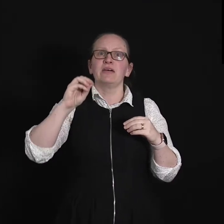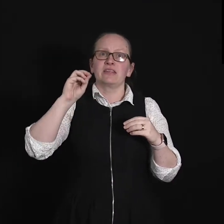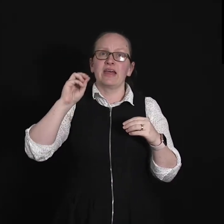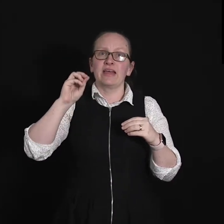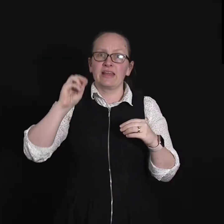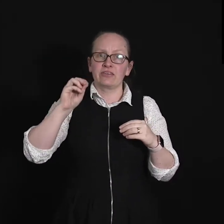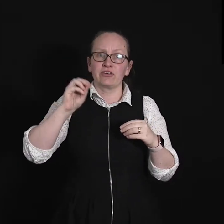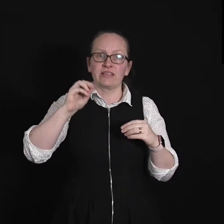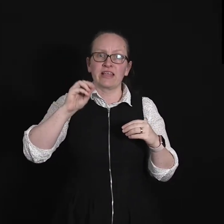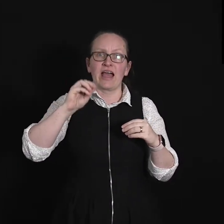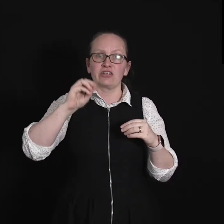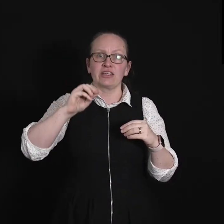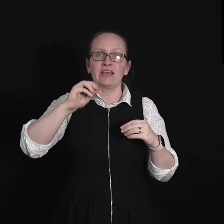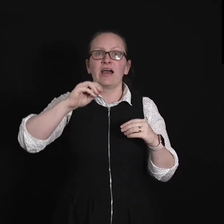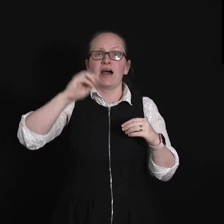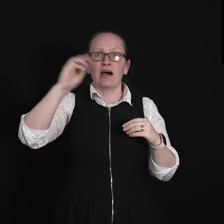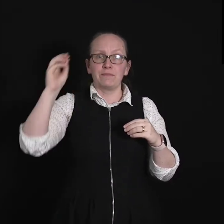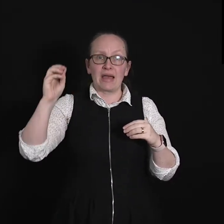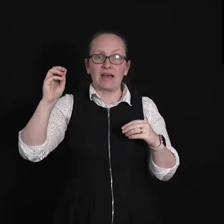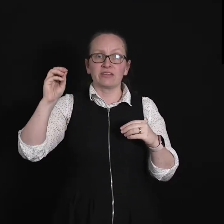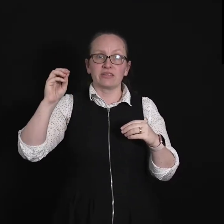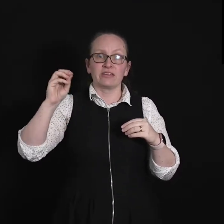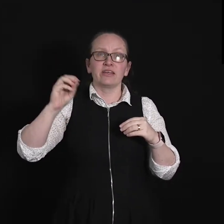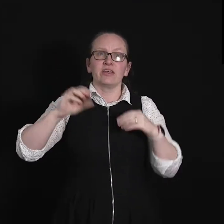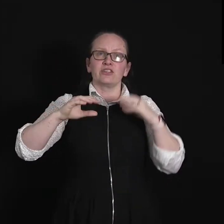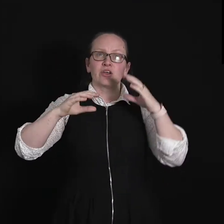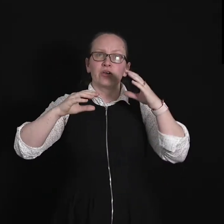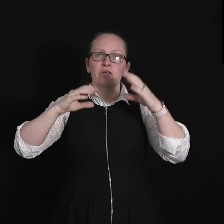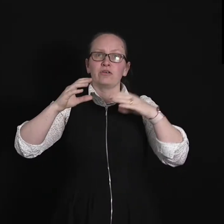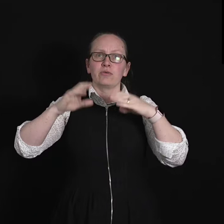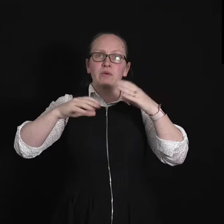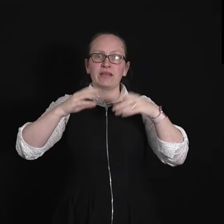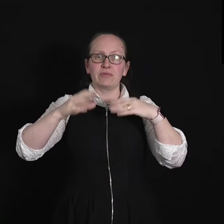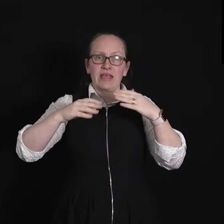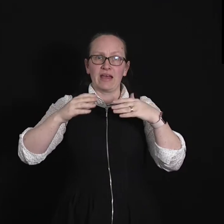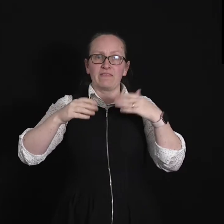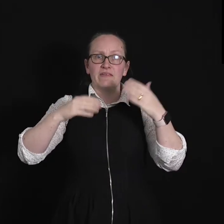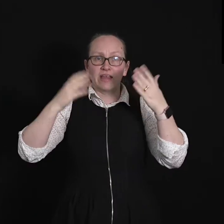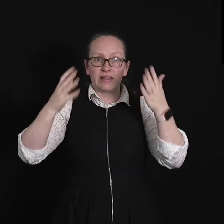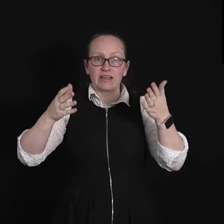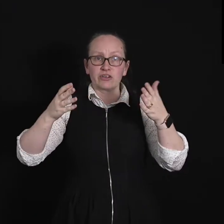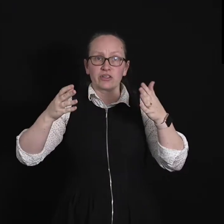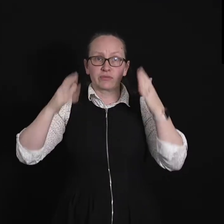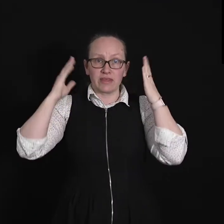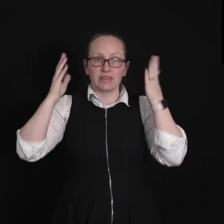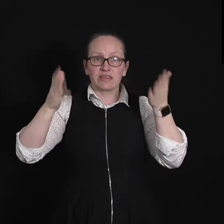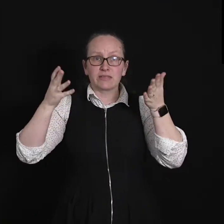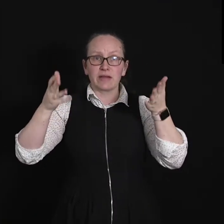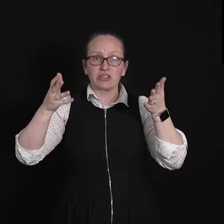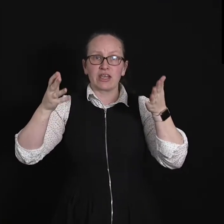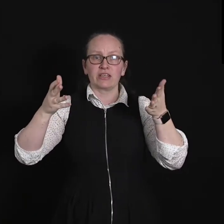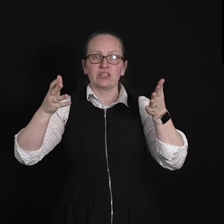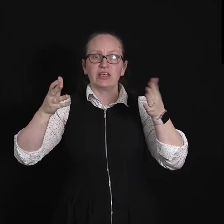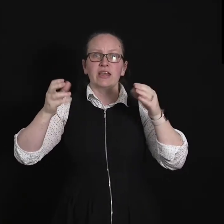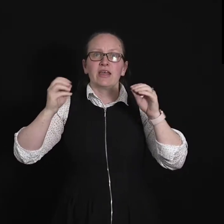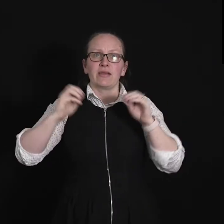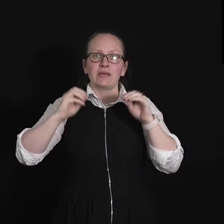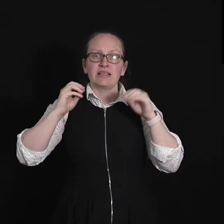that electron is actually unbounded. So when we have electrons with this much energy it means